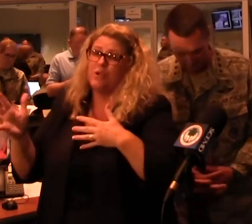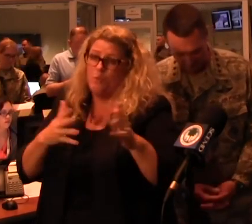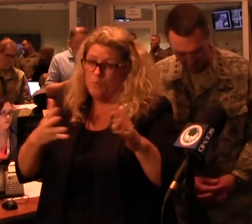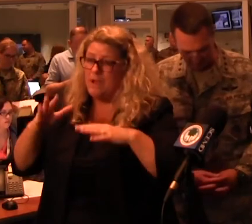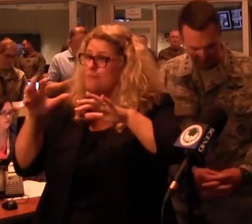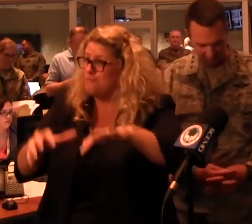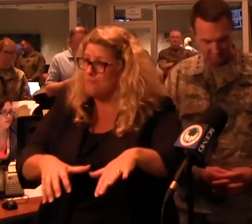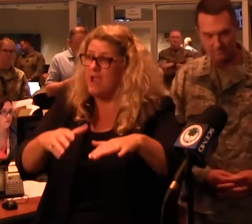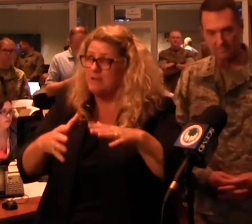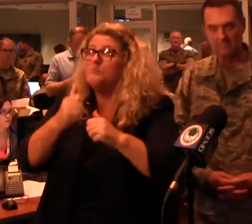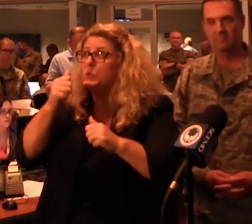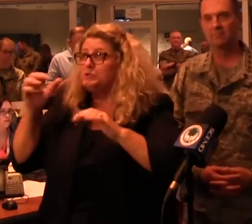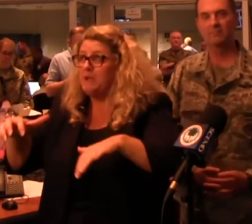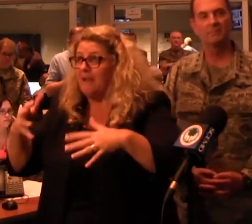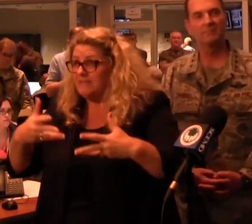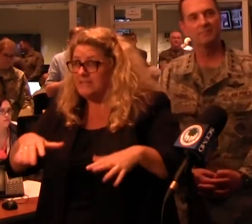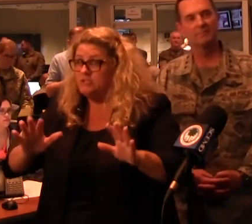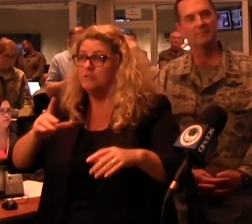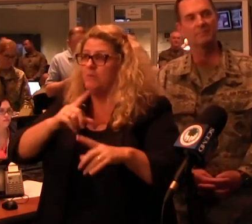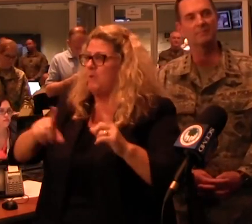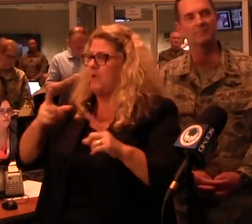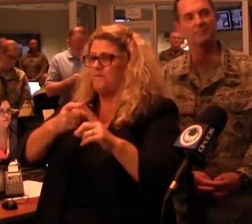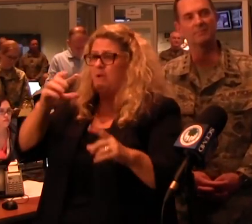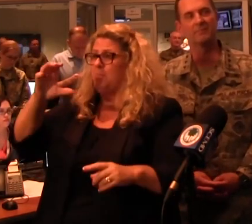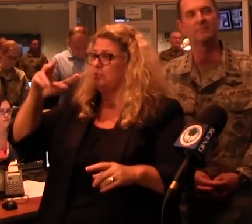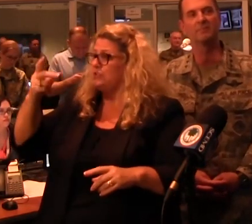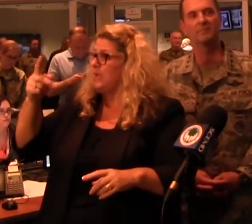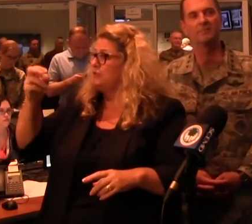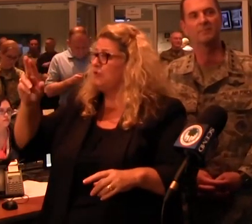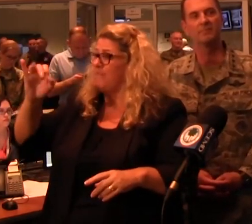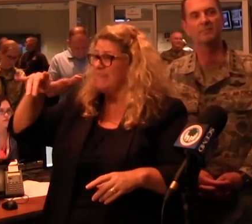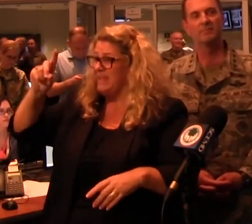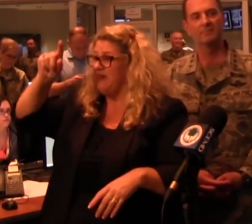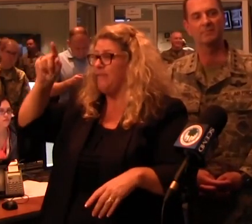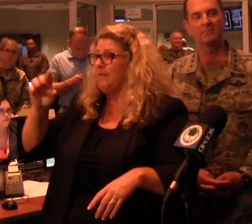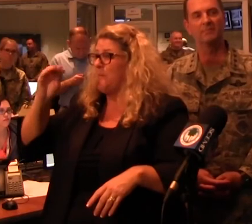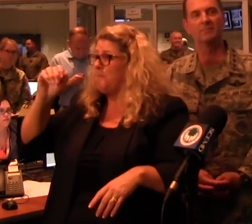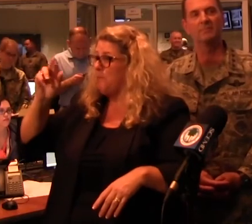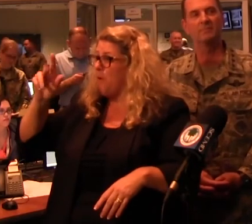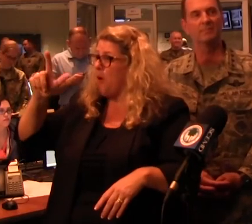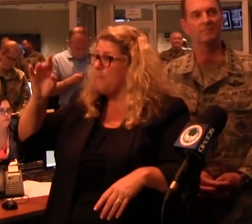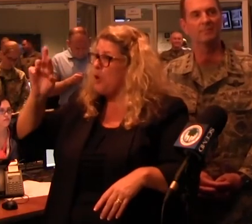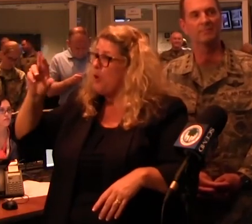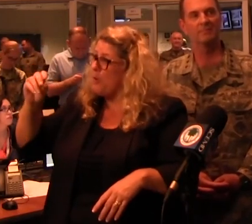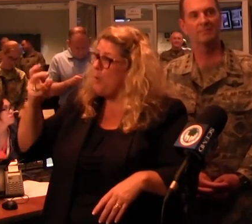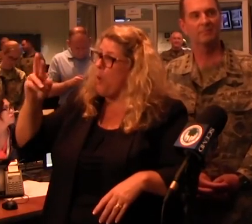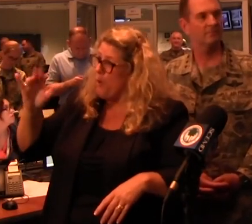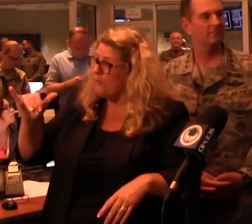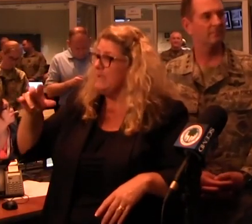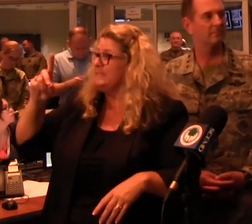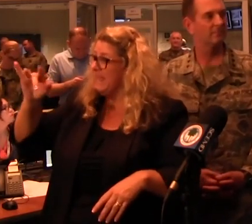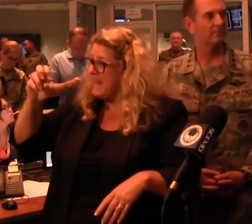gone mostly. But up there from Chesterfield on down through Marlboro, Dillon, Marion, O'Ree and